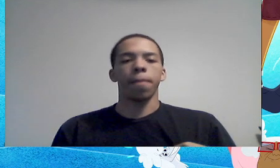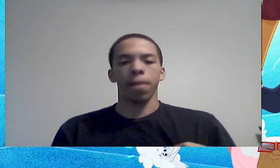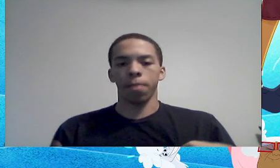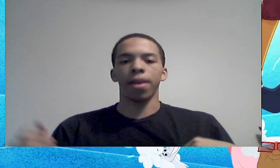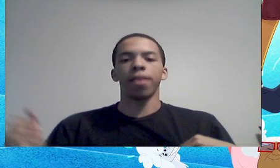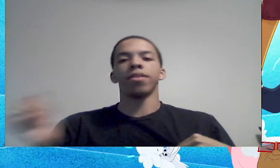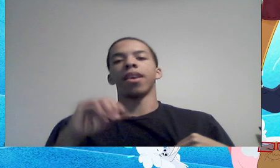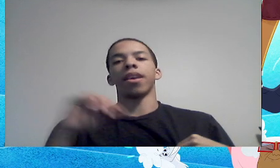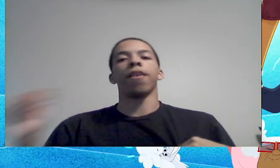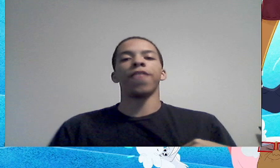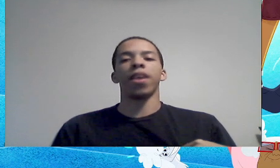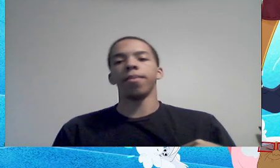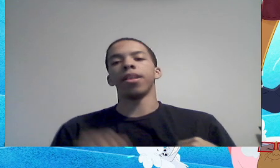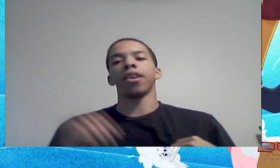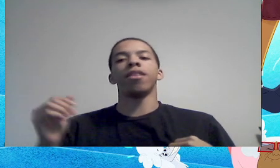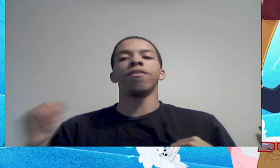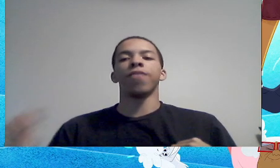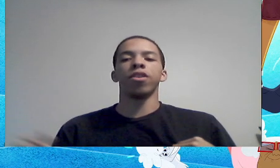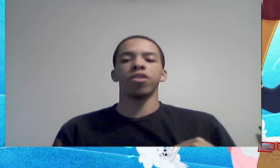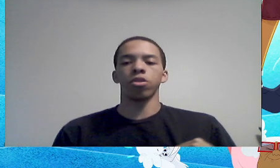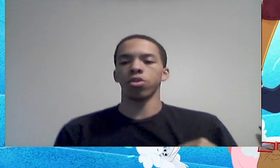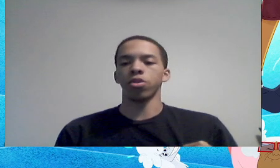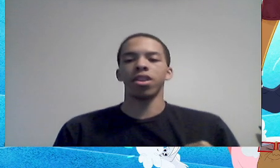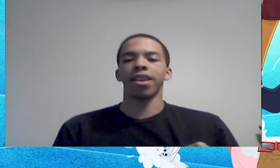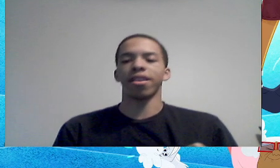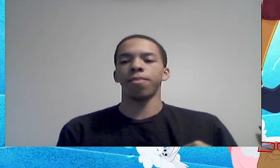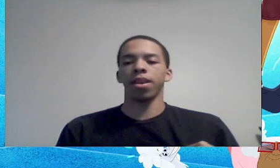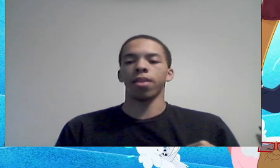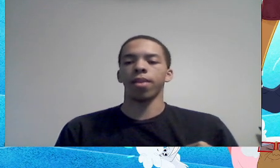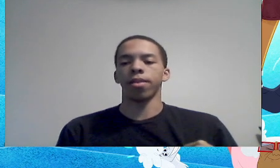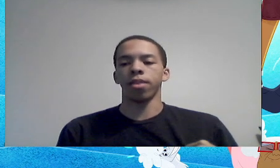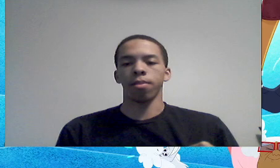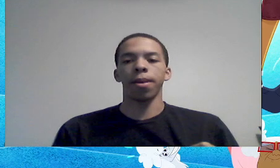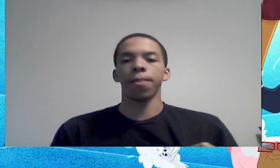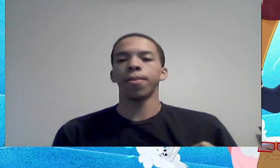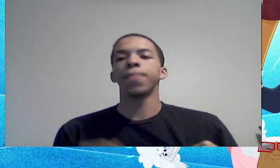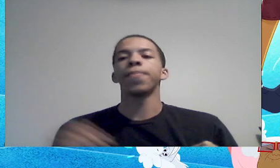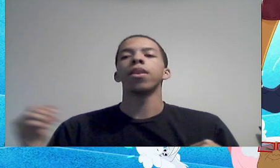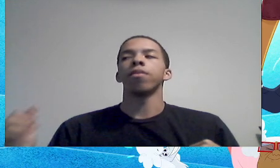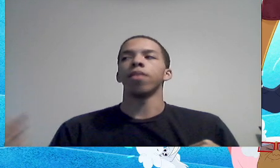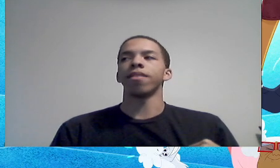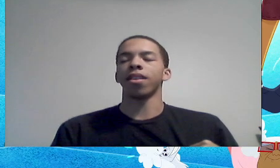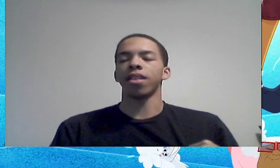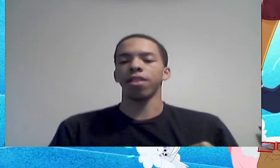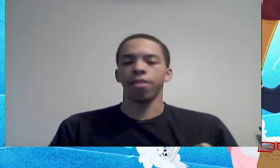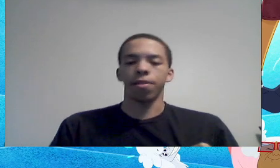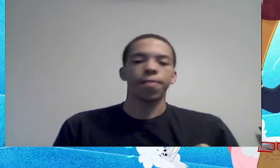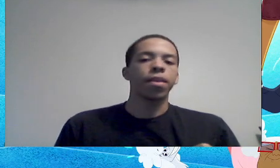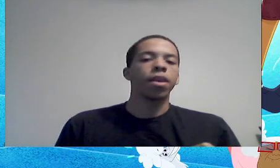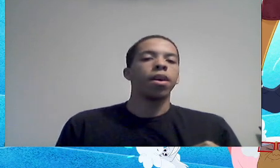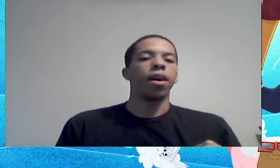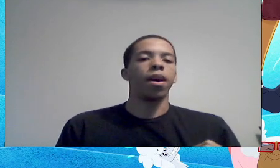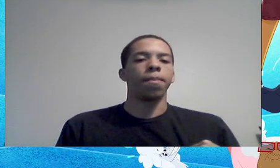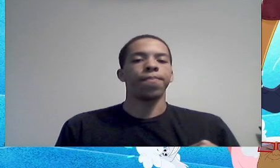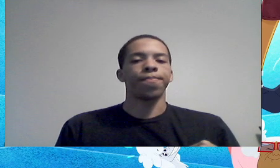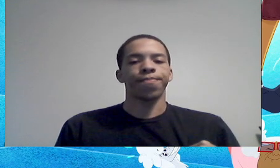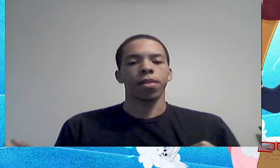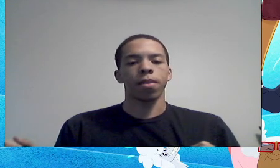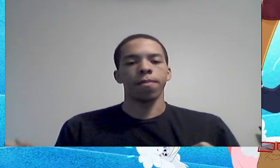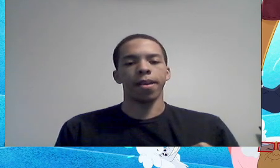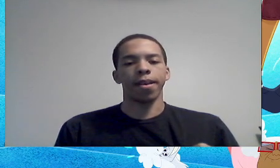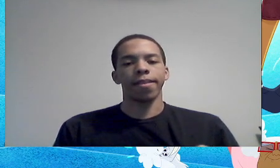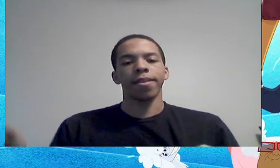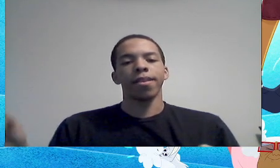our parents, like, our family, like, he's very social, he likes being around other people, so that's not the issue, um,